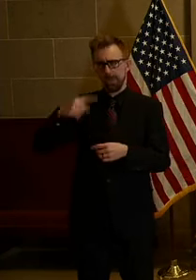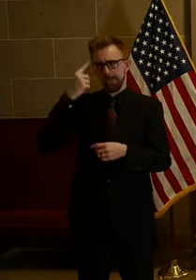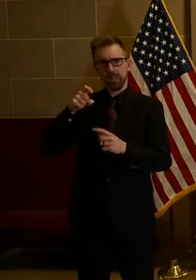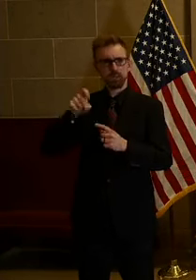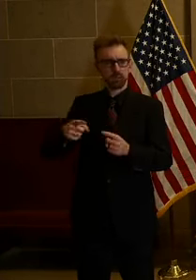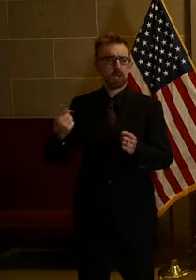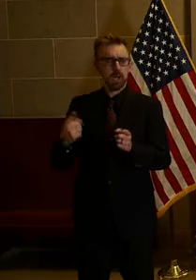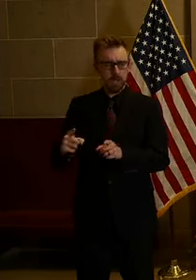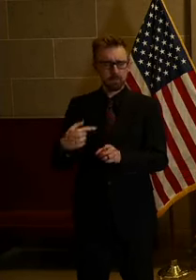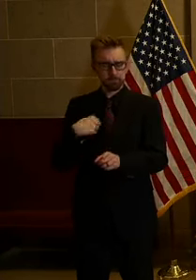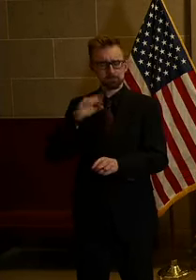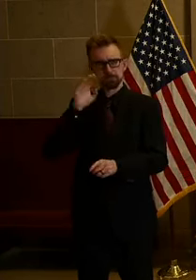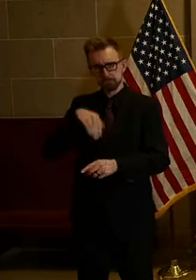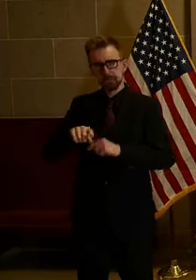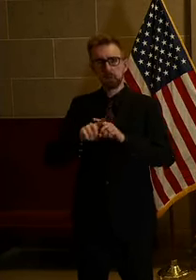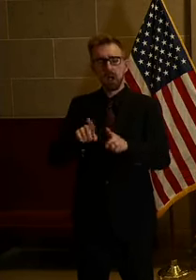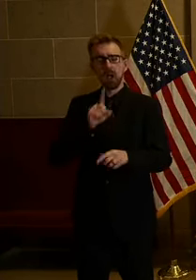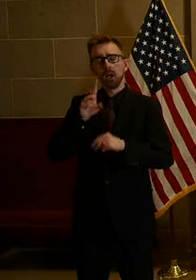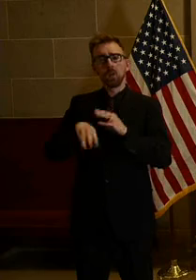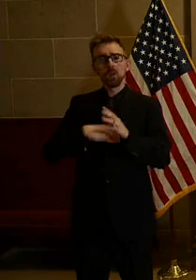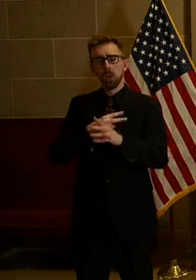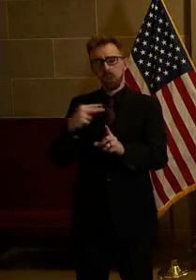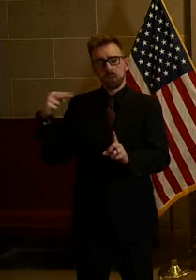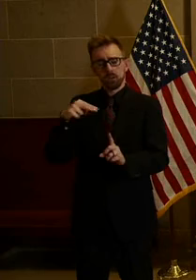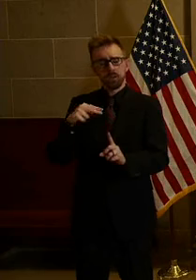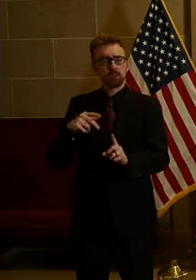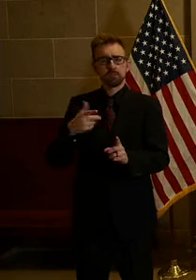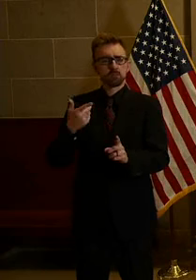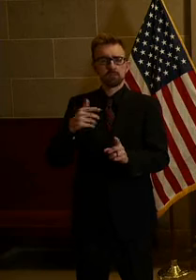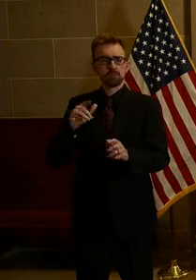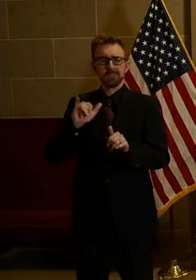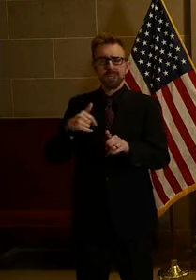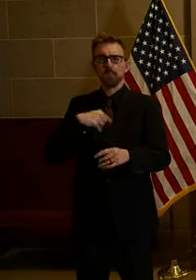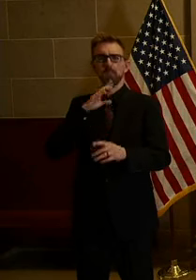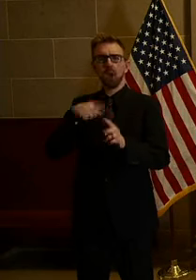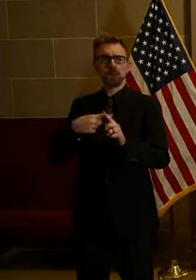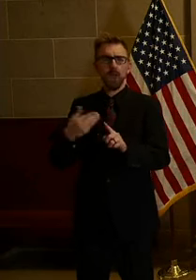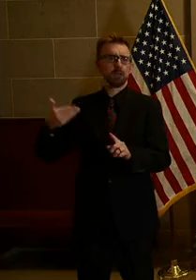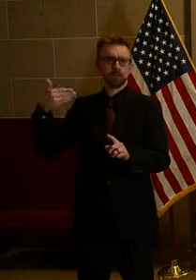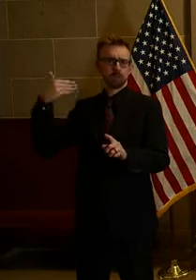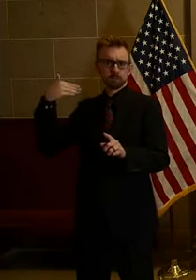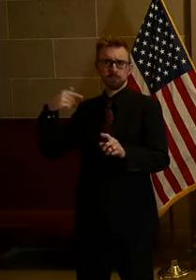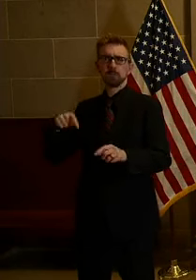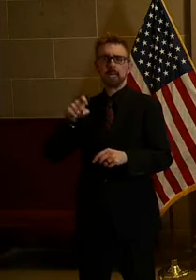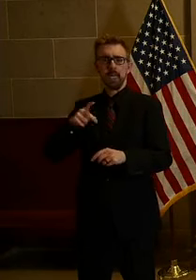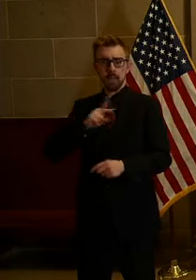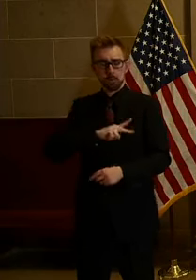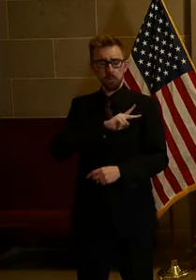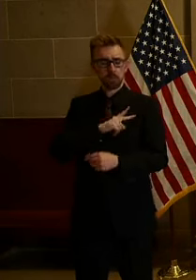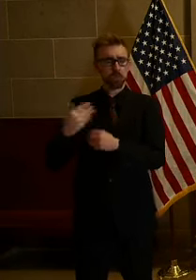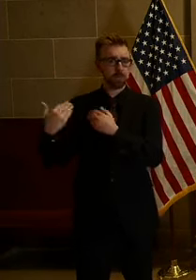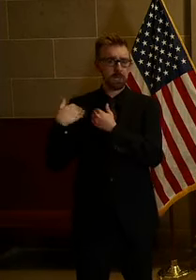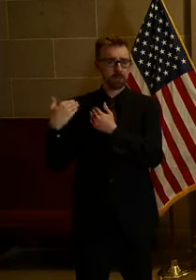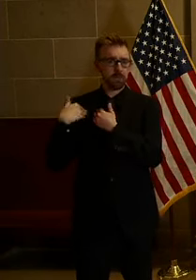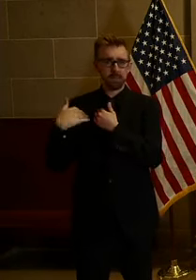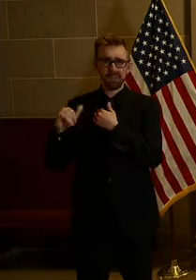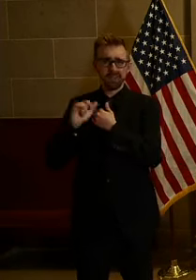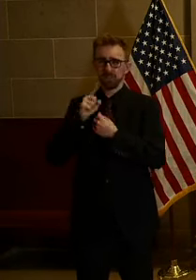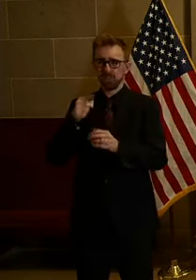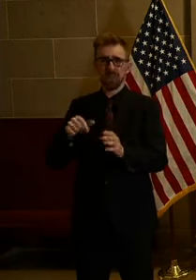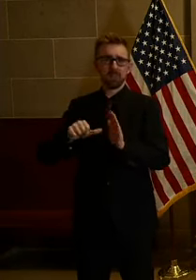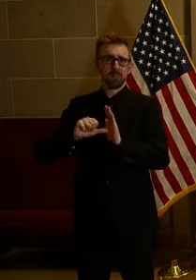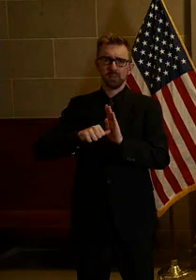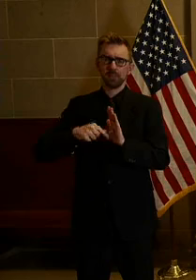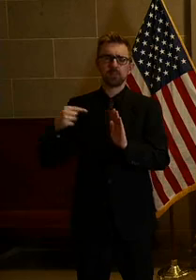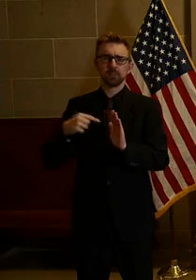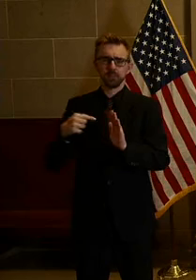happen. But the reality every day, it comes back to what we've talked about all along. It's going to take personal responsibility. At the end of the day, it's going to take